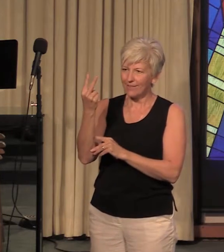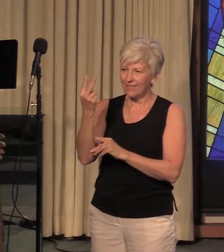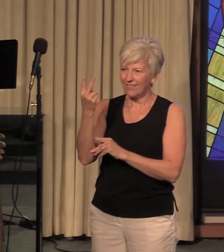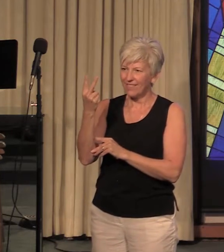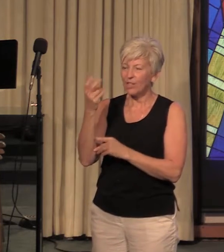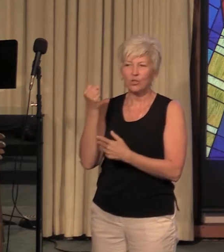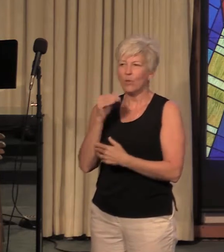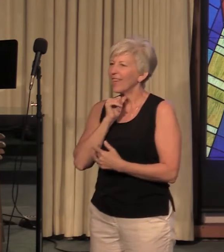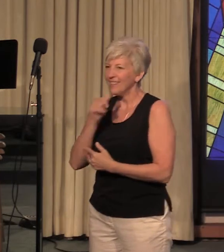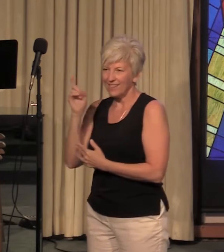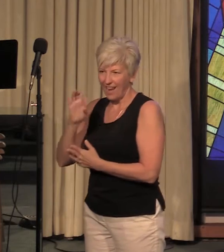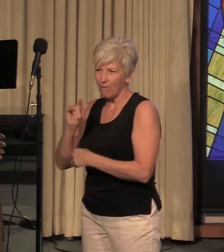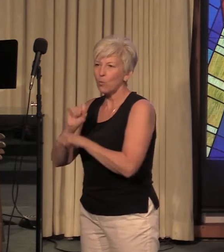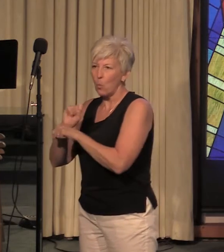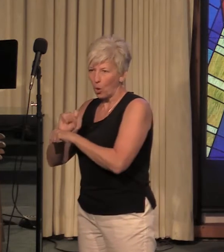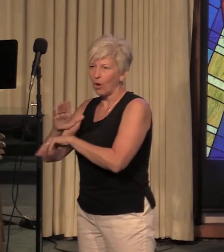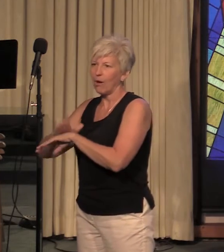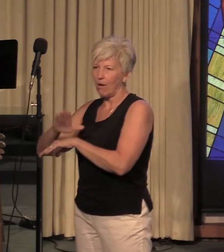to work on the Sabbath.